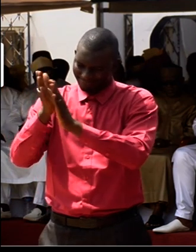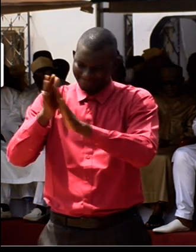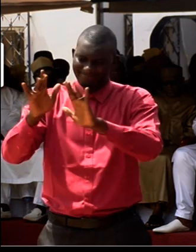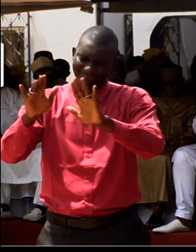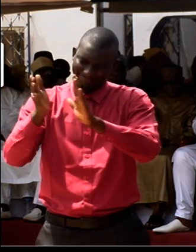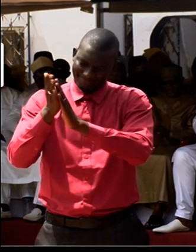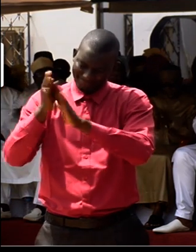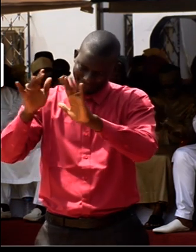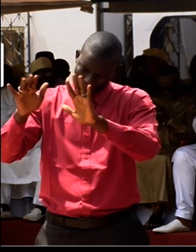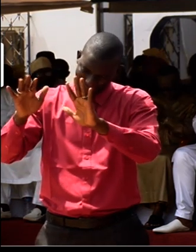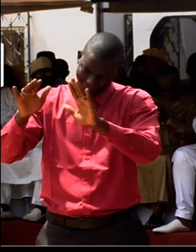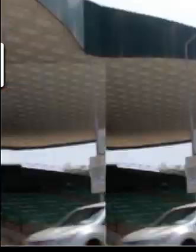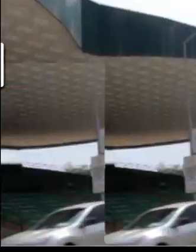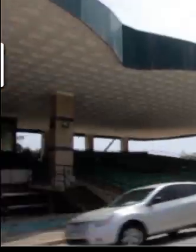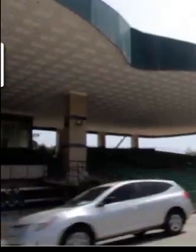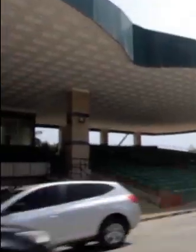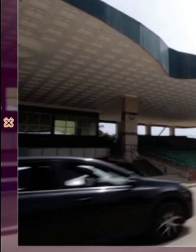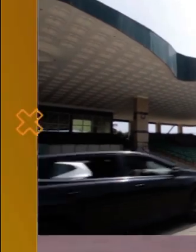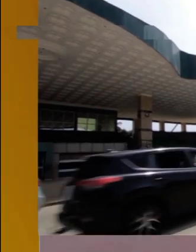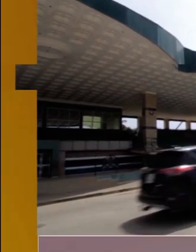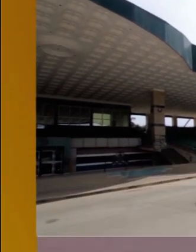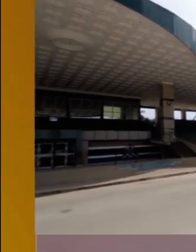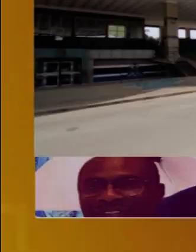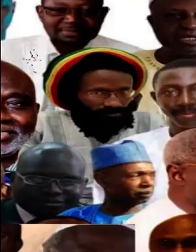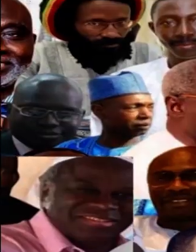of Africa. Thank you very much. Thank you.